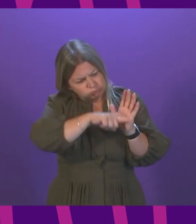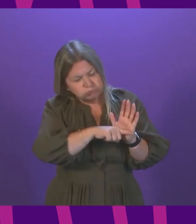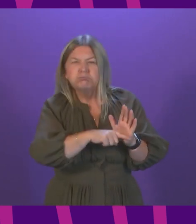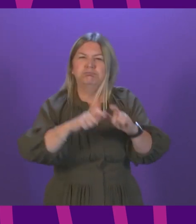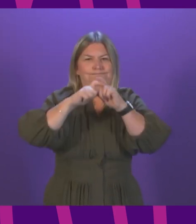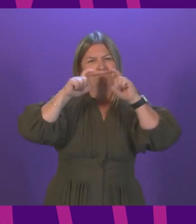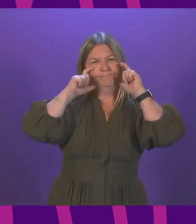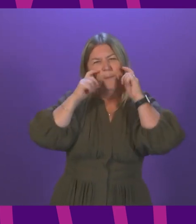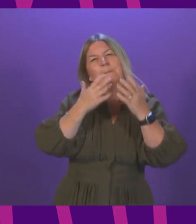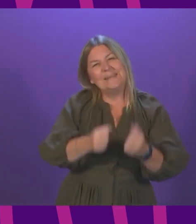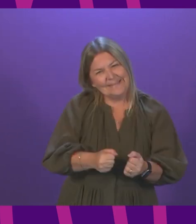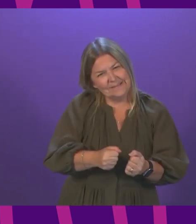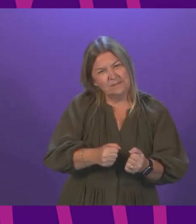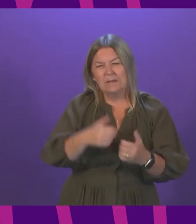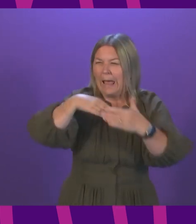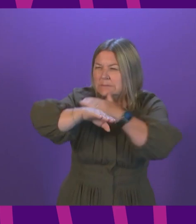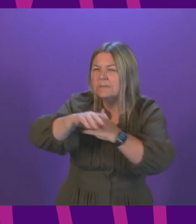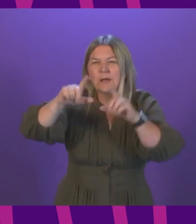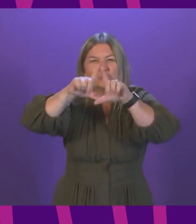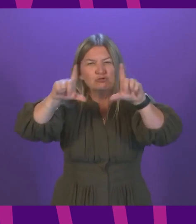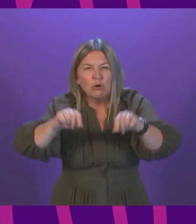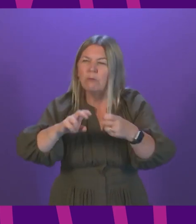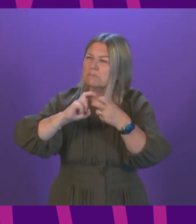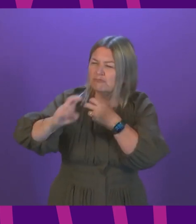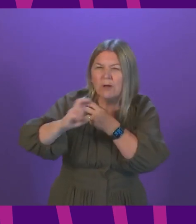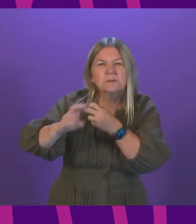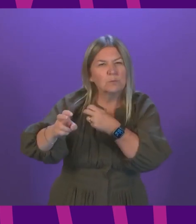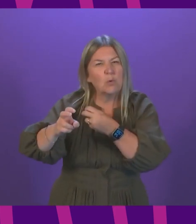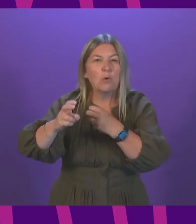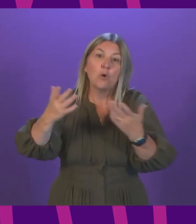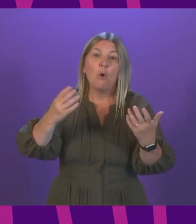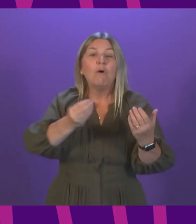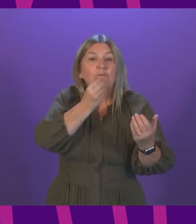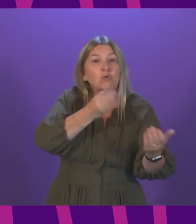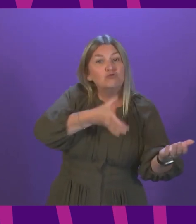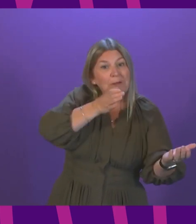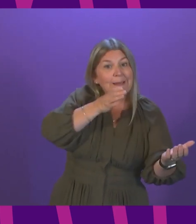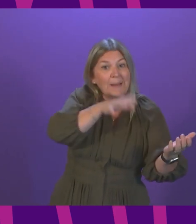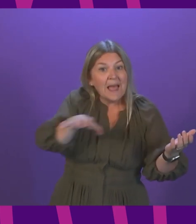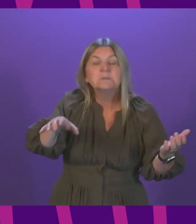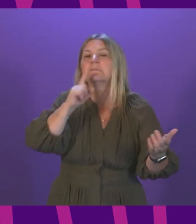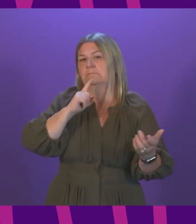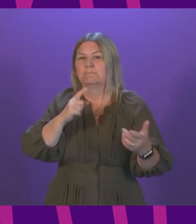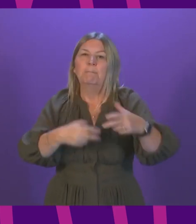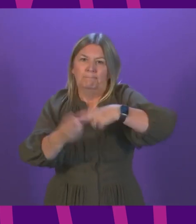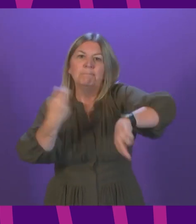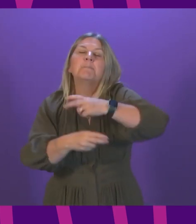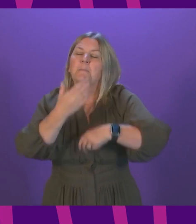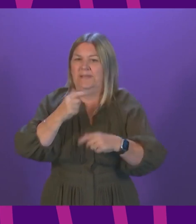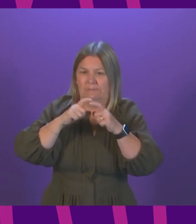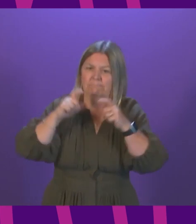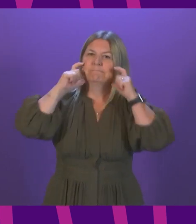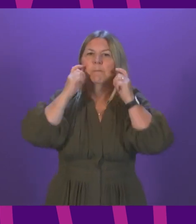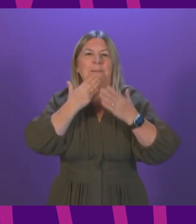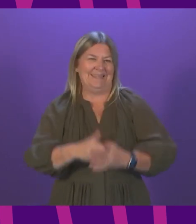indoor public places like shops, public transport and when moving about in hospitality settings. Meet outdoors as much as possible. I know